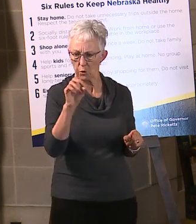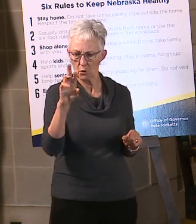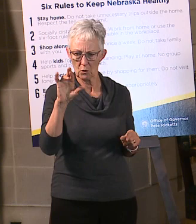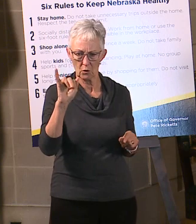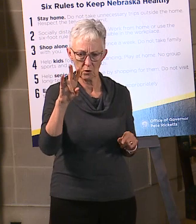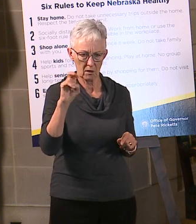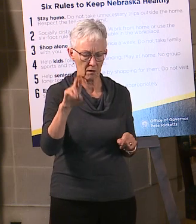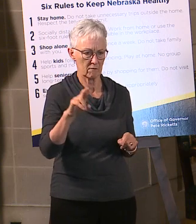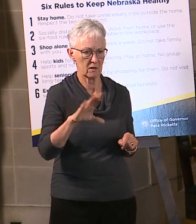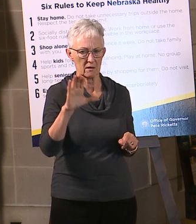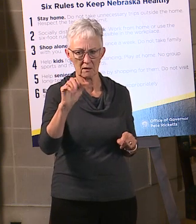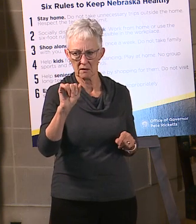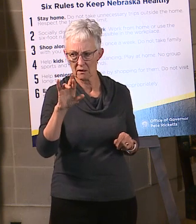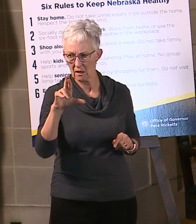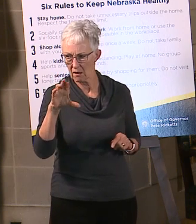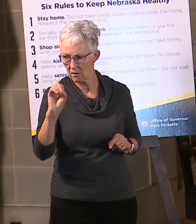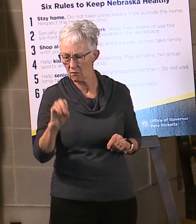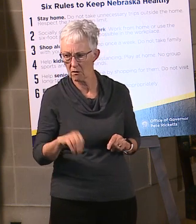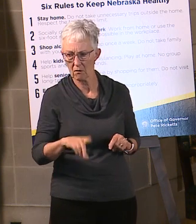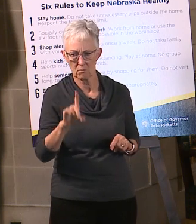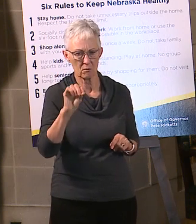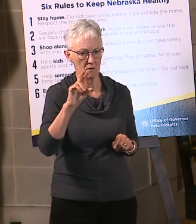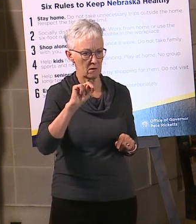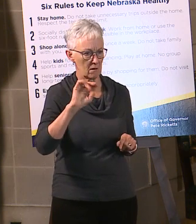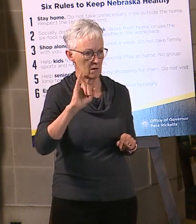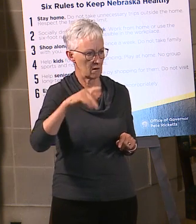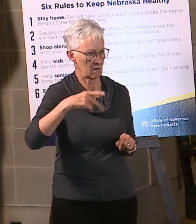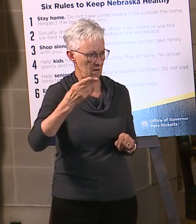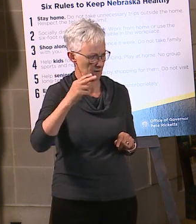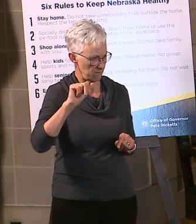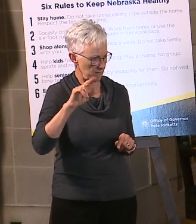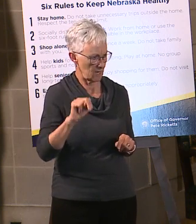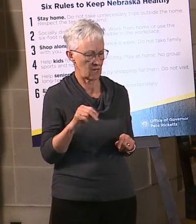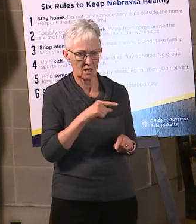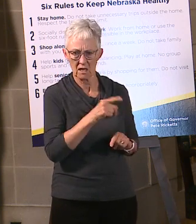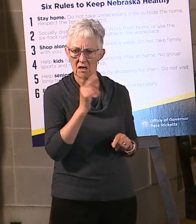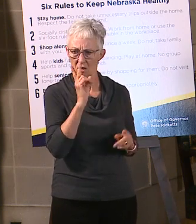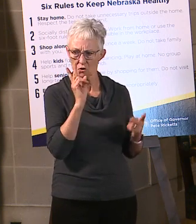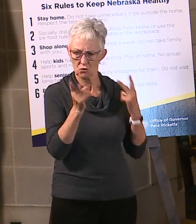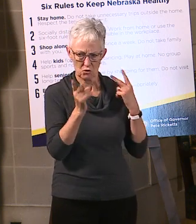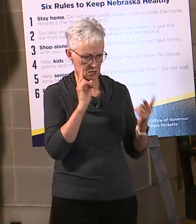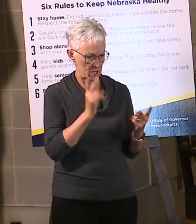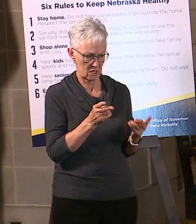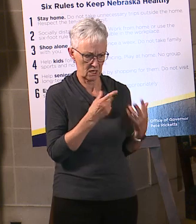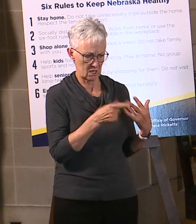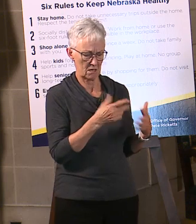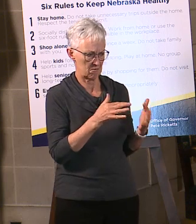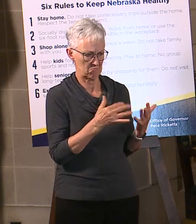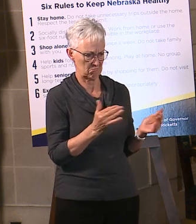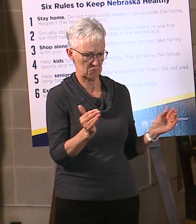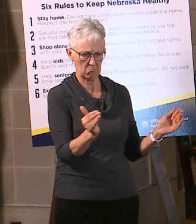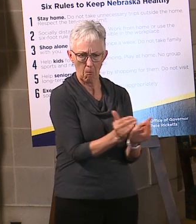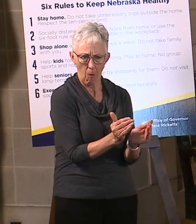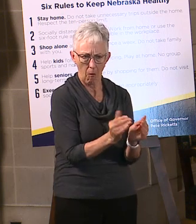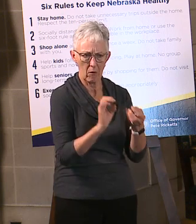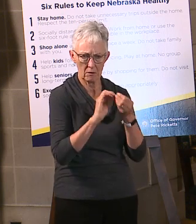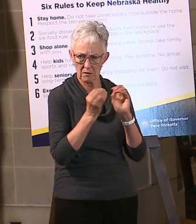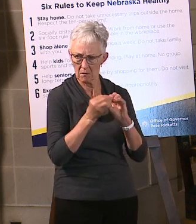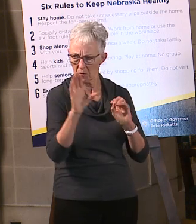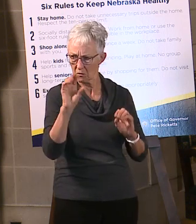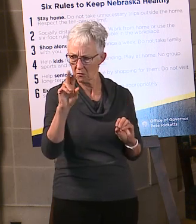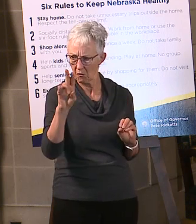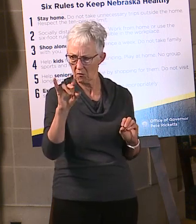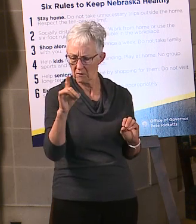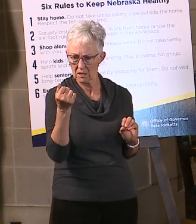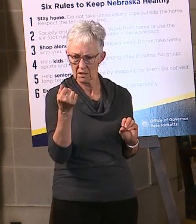Cairo, Donovan, all have seen the nearly amount of COVID-19 positive cases, but are